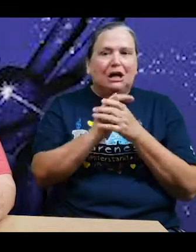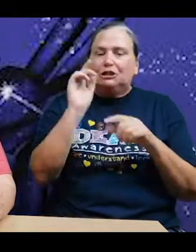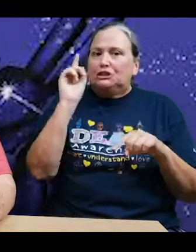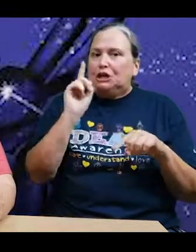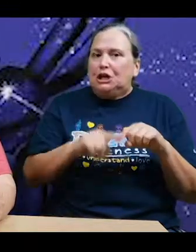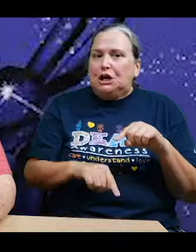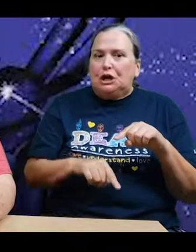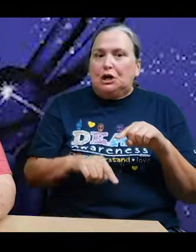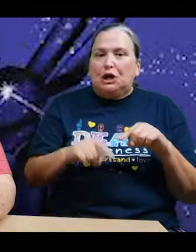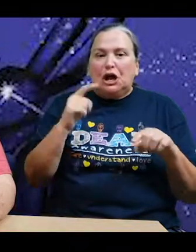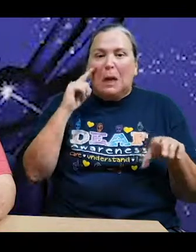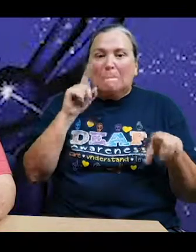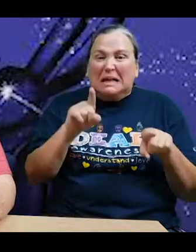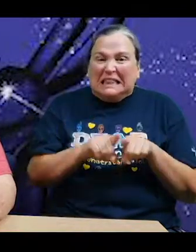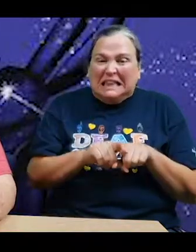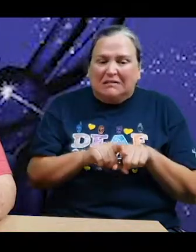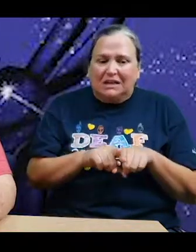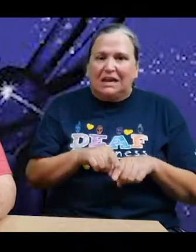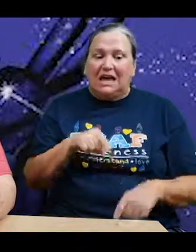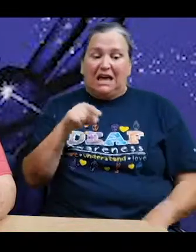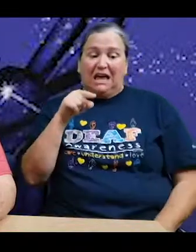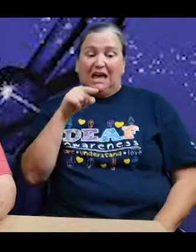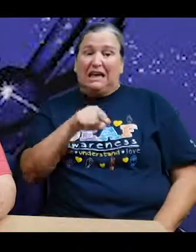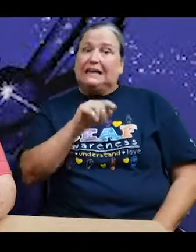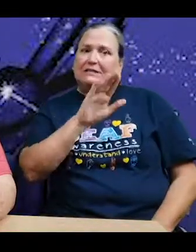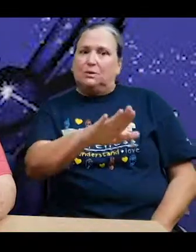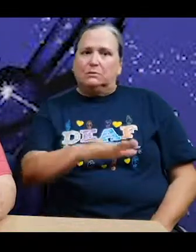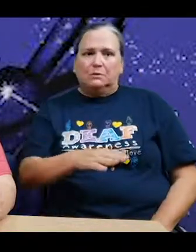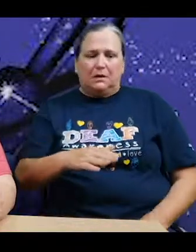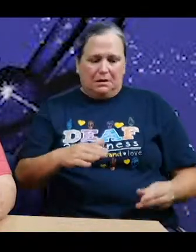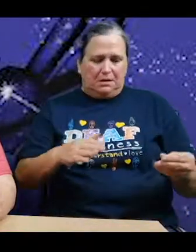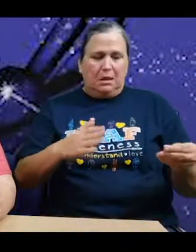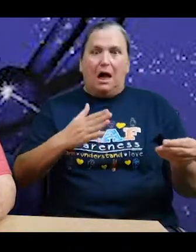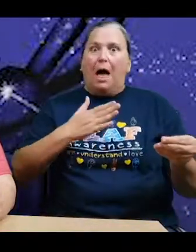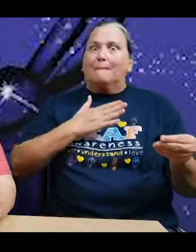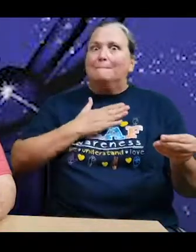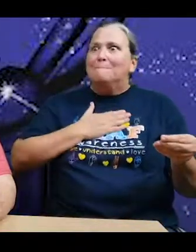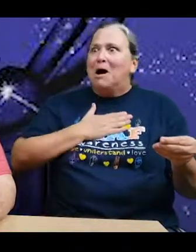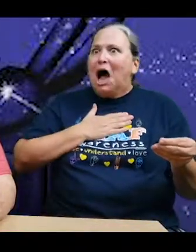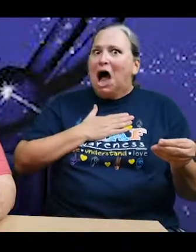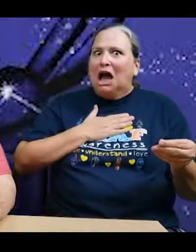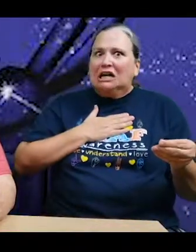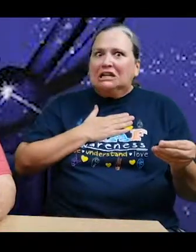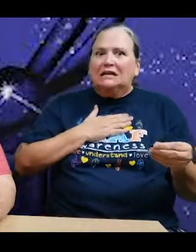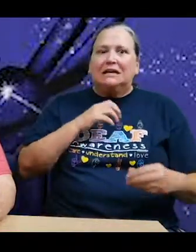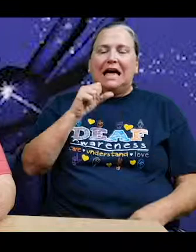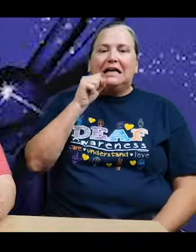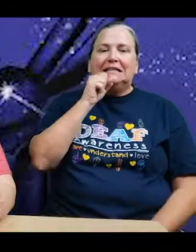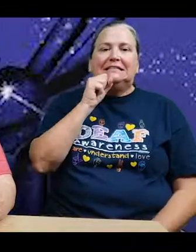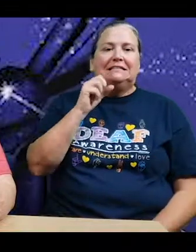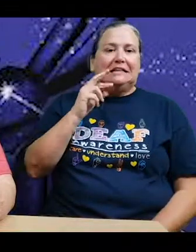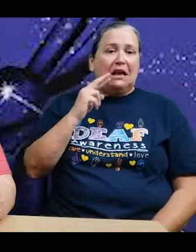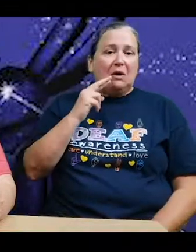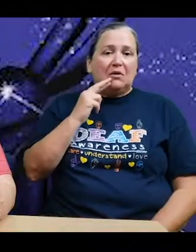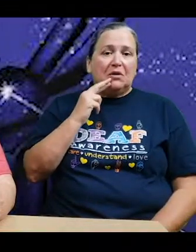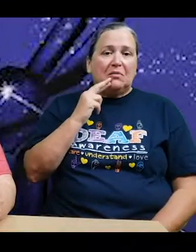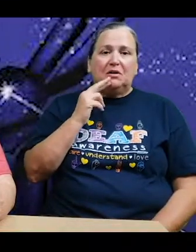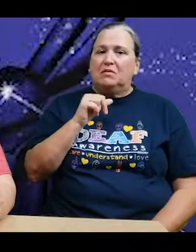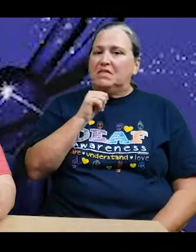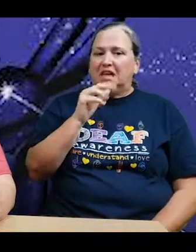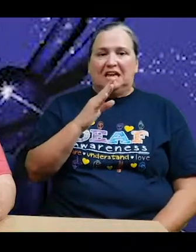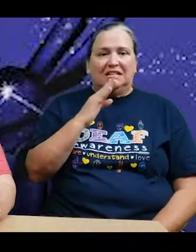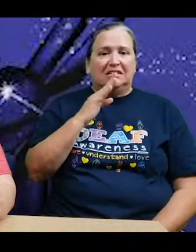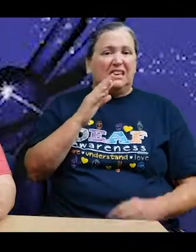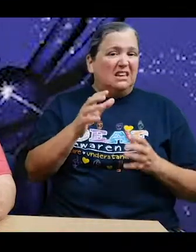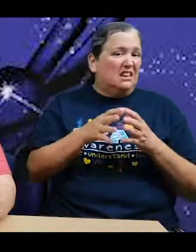He's yours. Mine? Sarah Ruth, Edward was soon to discover, rarely said more than one word at a